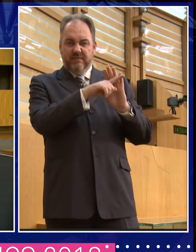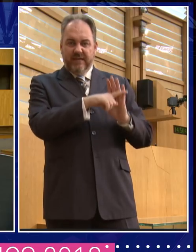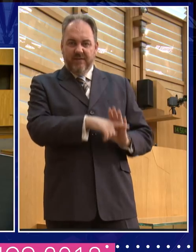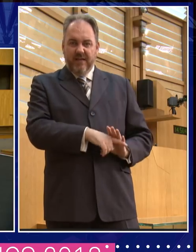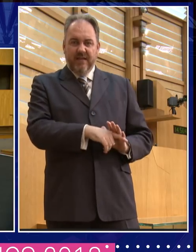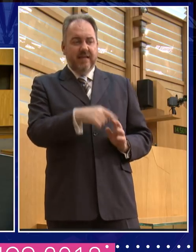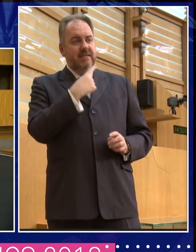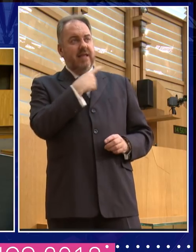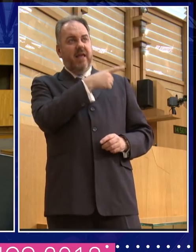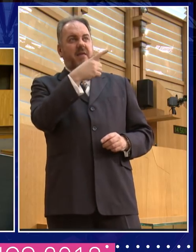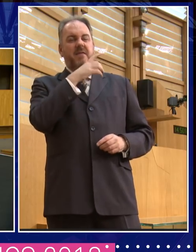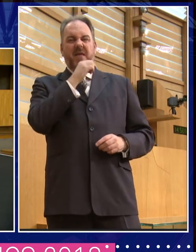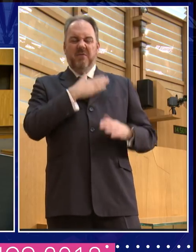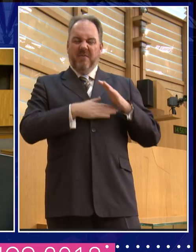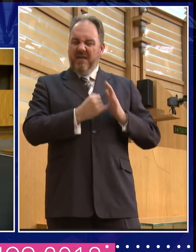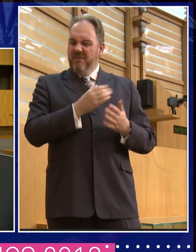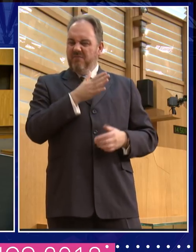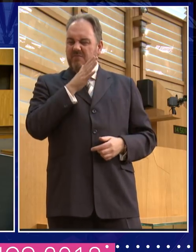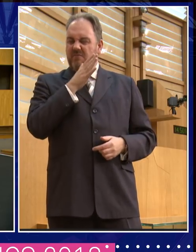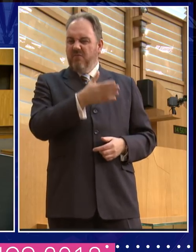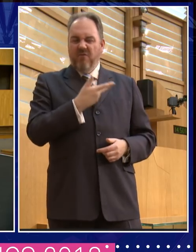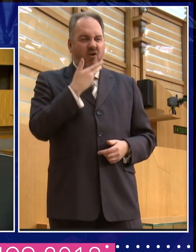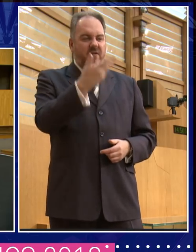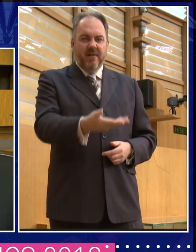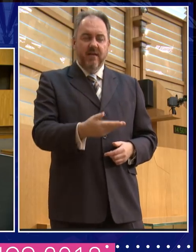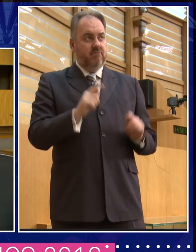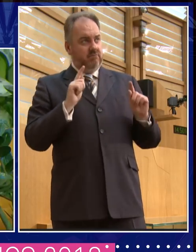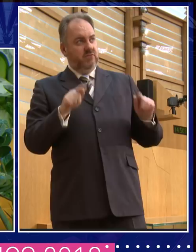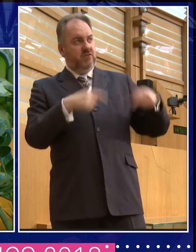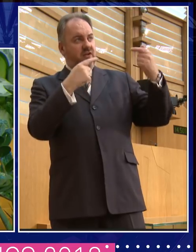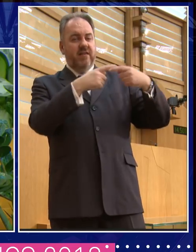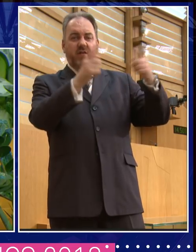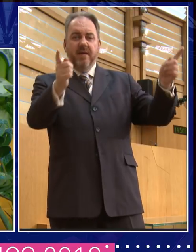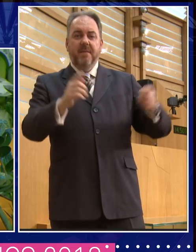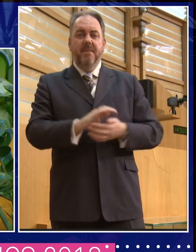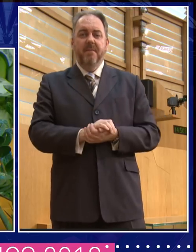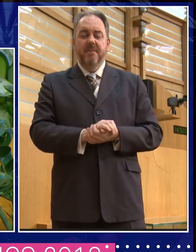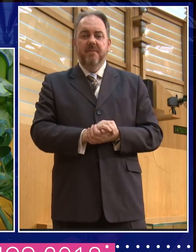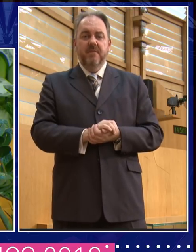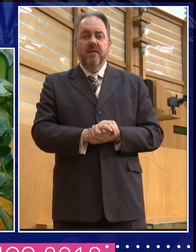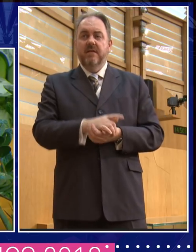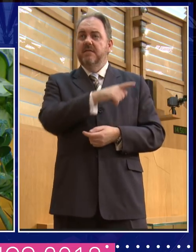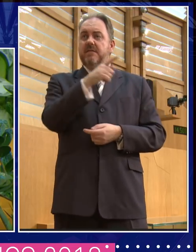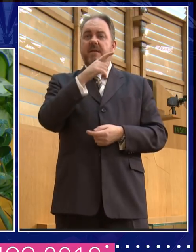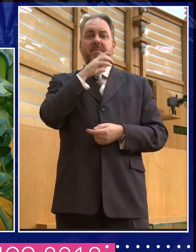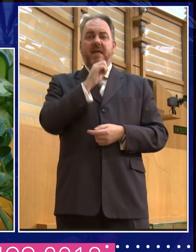guys who, um, who I think are probably, you know, trapped in that kind of masculinity